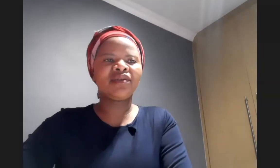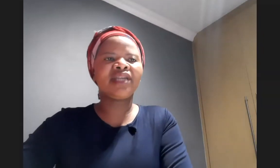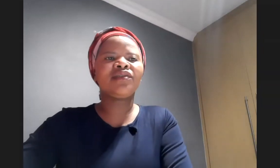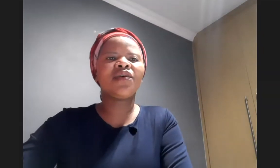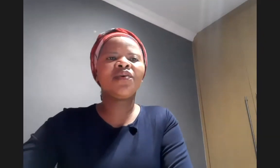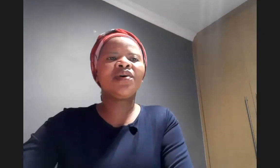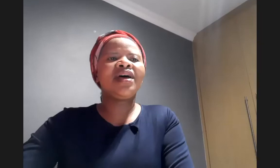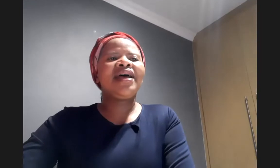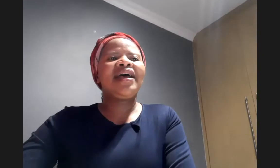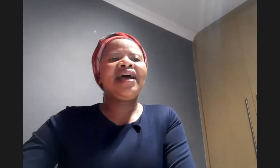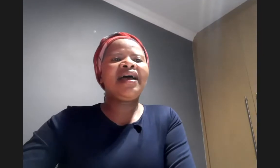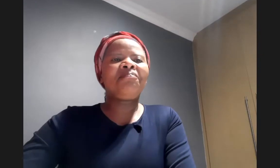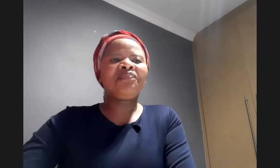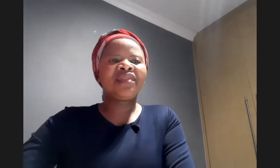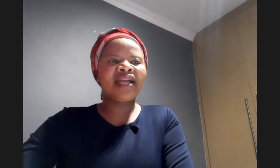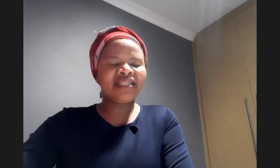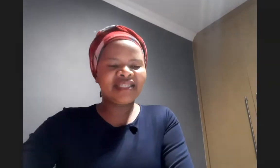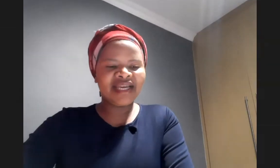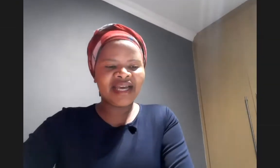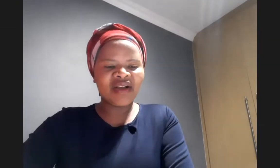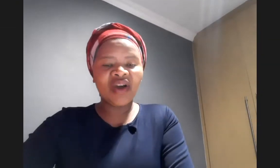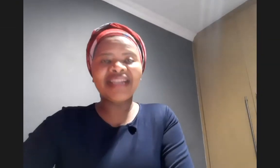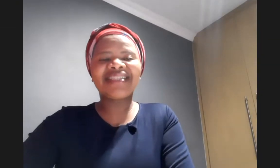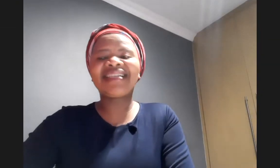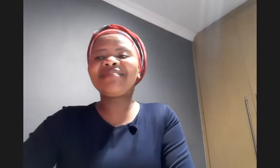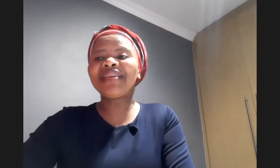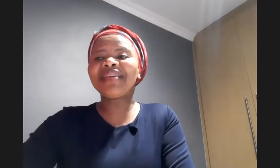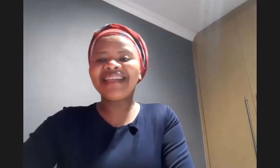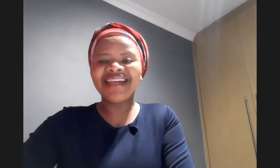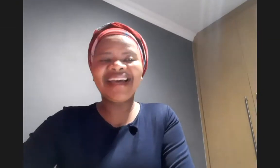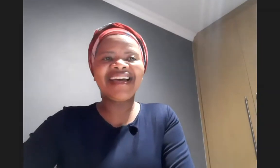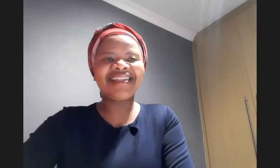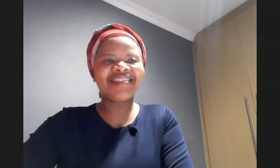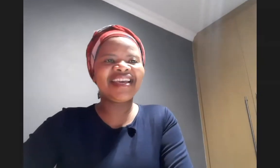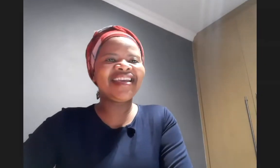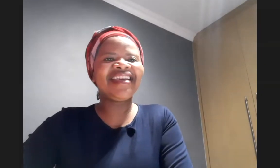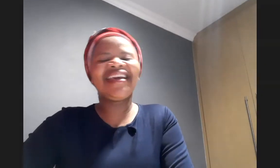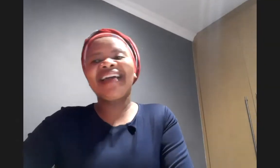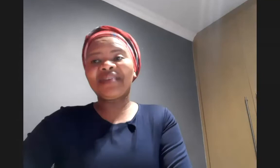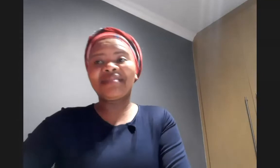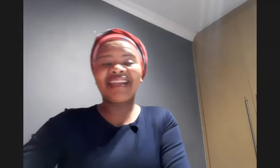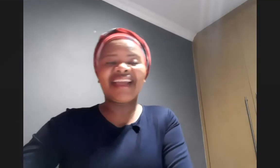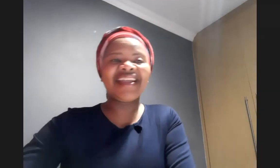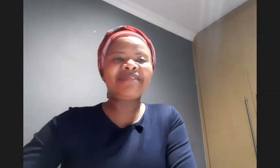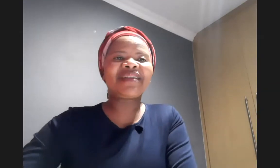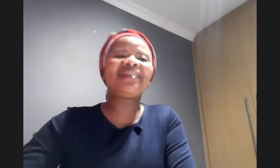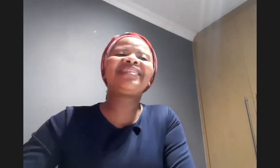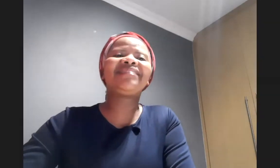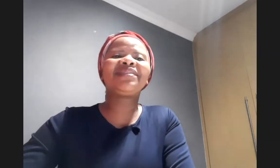let you know um that god has sent me uh today i thought i was gonna get it but god has sent me